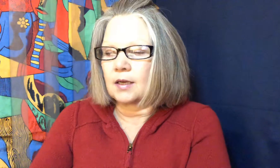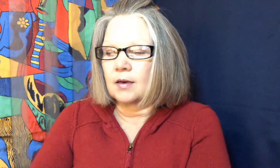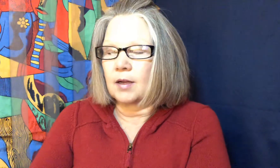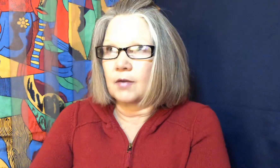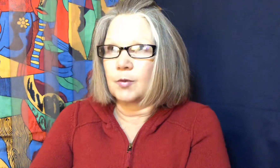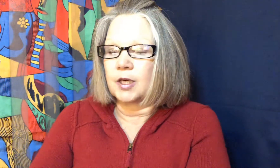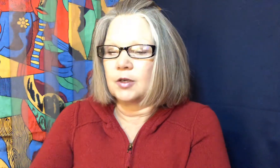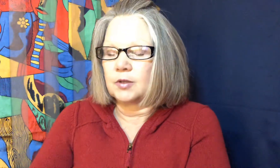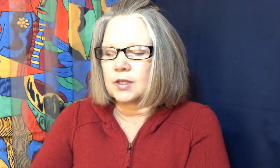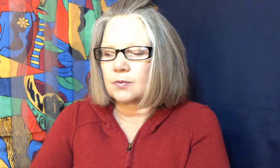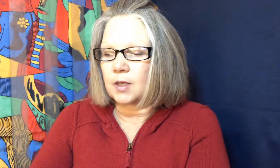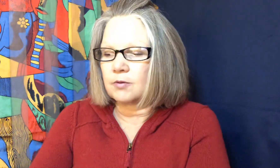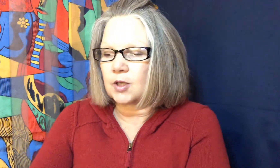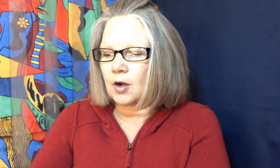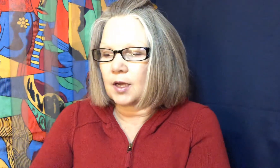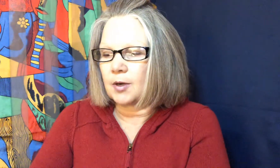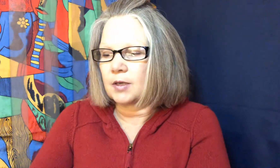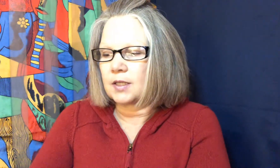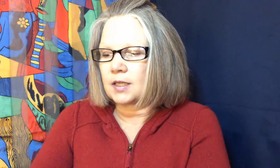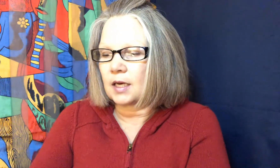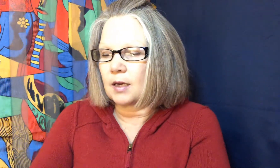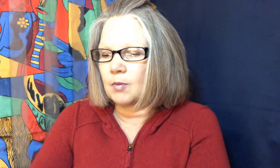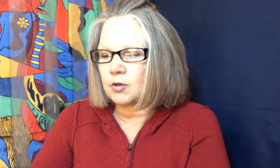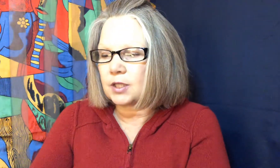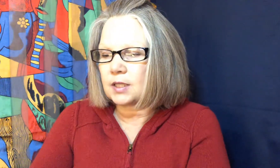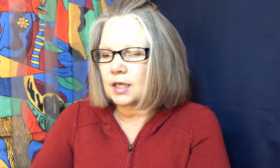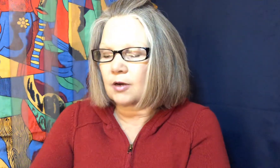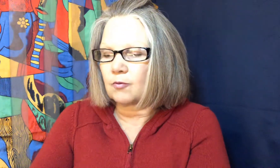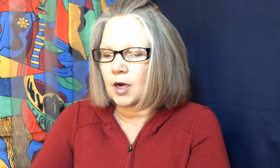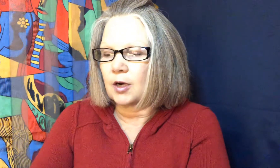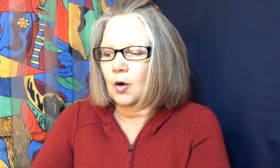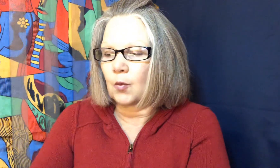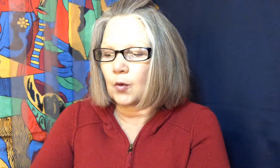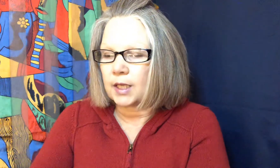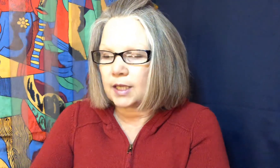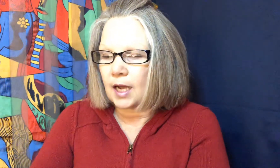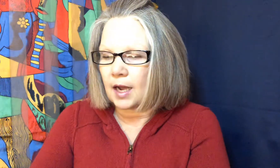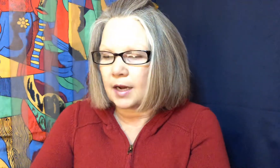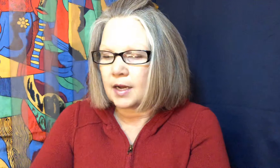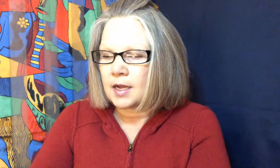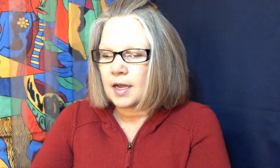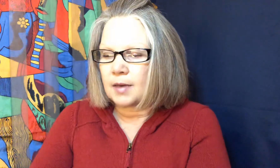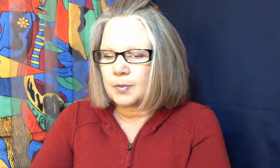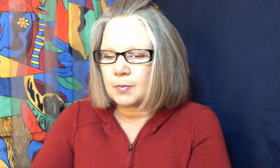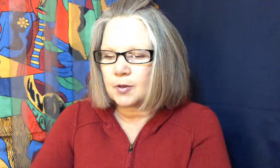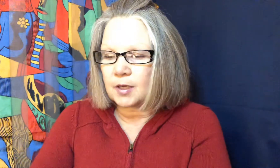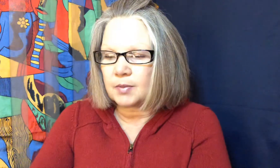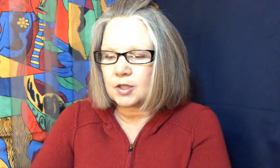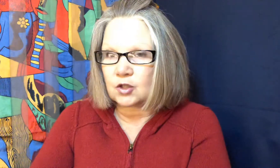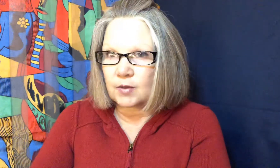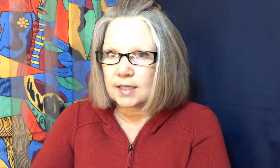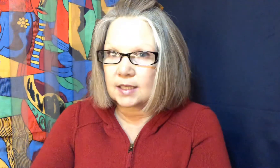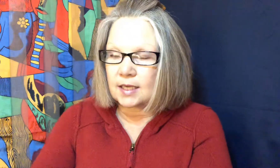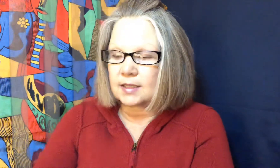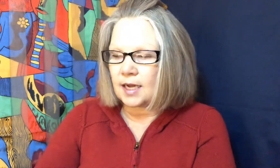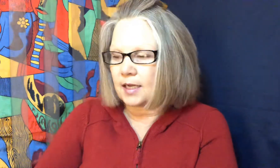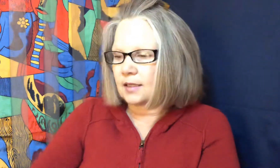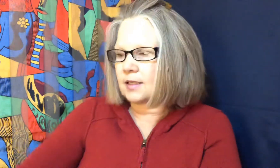everybody notices what I was talking about is that emotions can run really high and people can be stressed and tensed